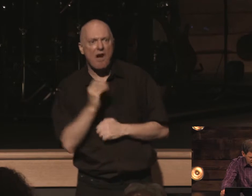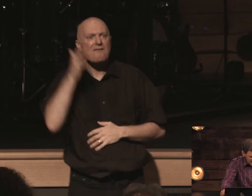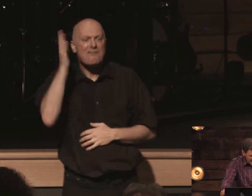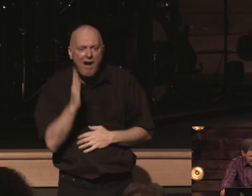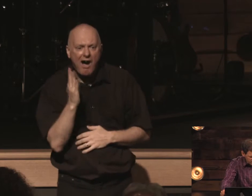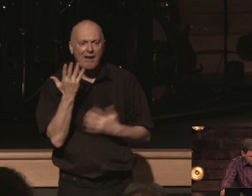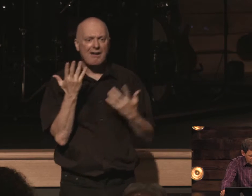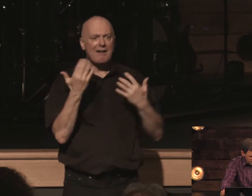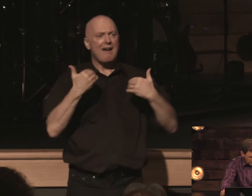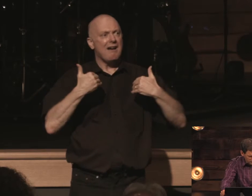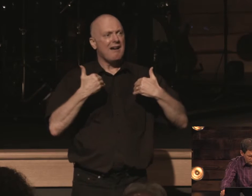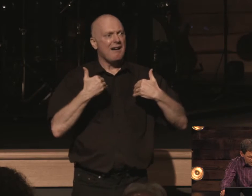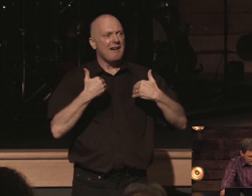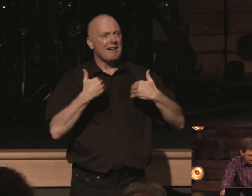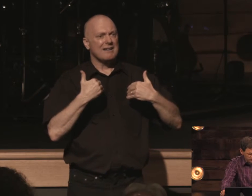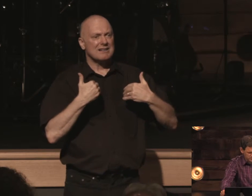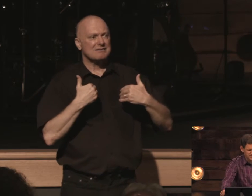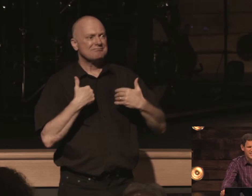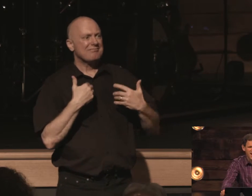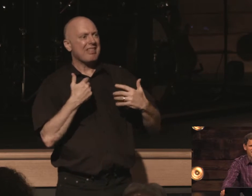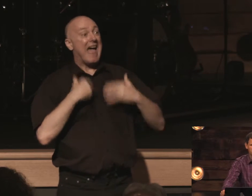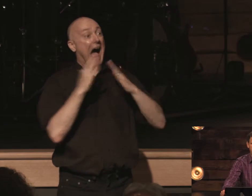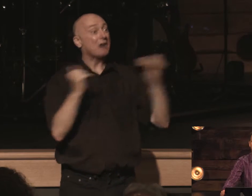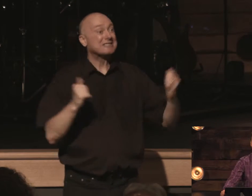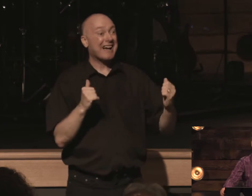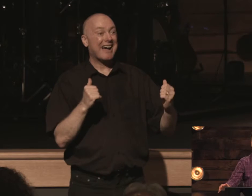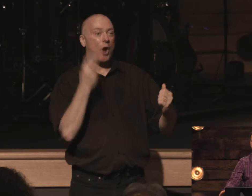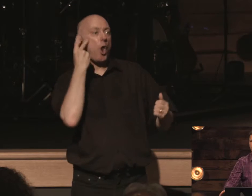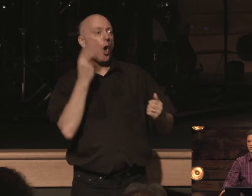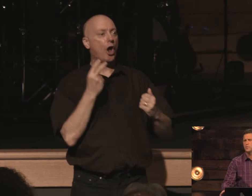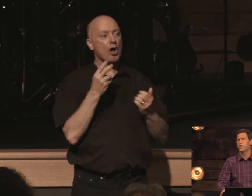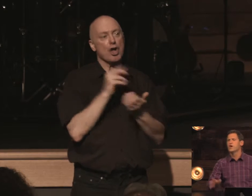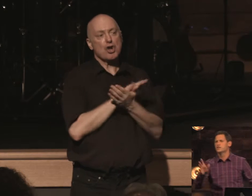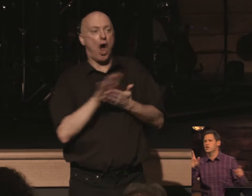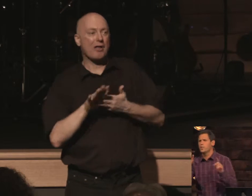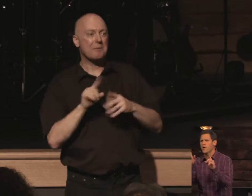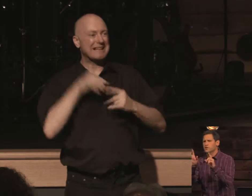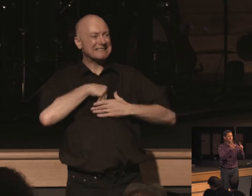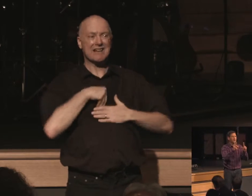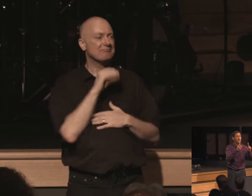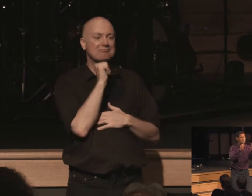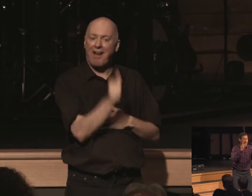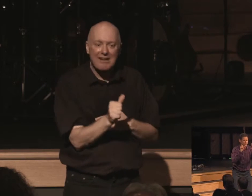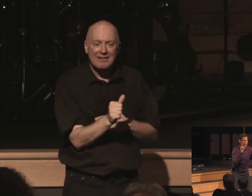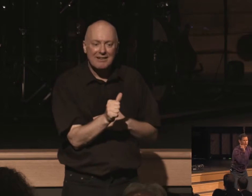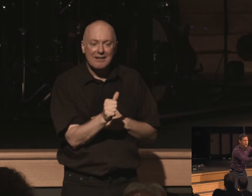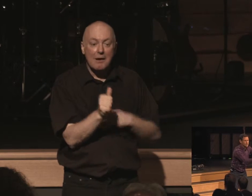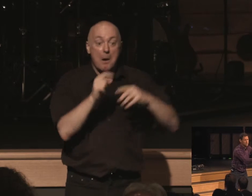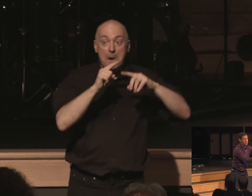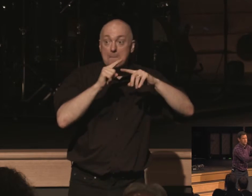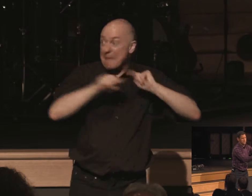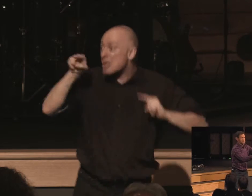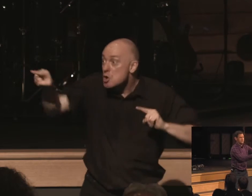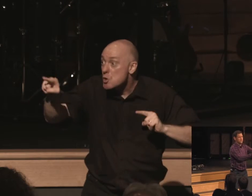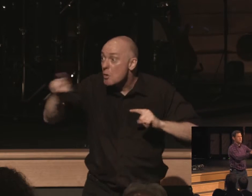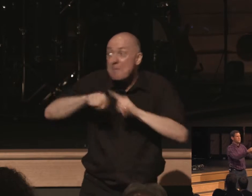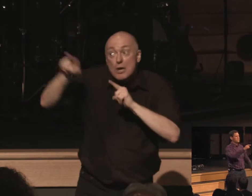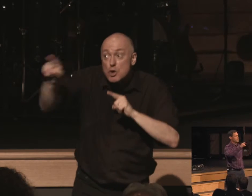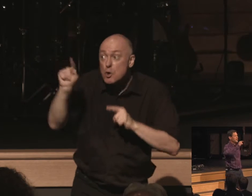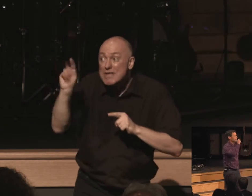having the appearance of godliness but denying its power avoid such people see what paul says now but as for you timothy but as